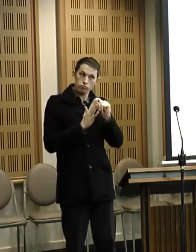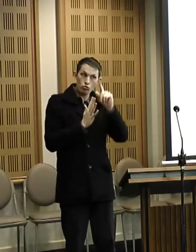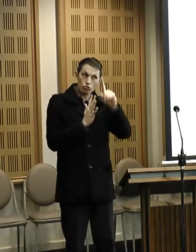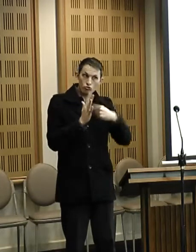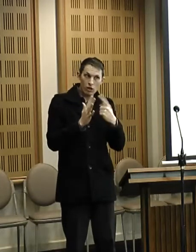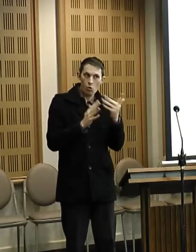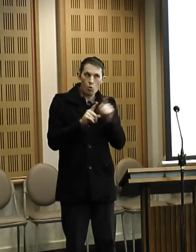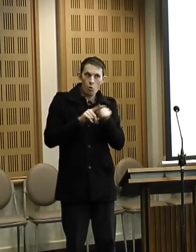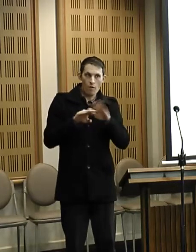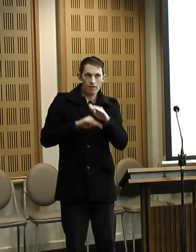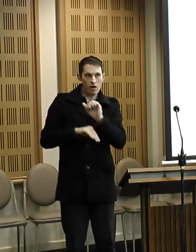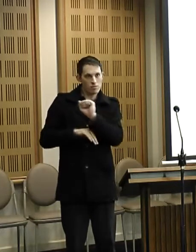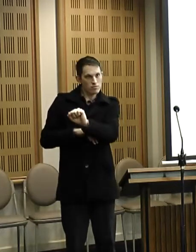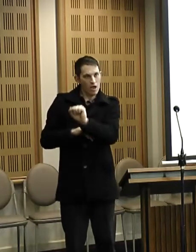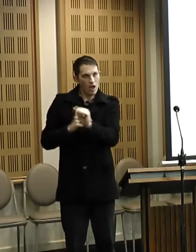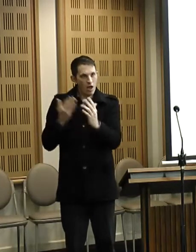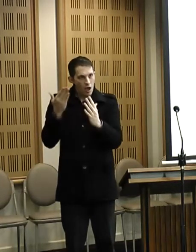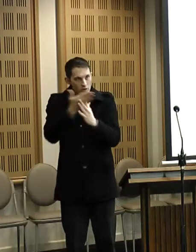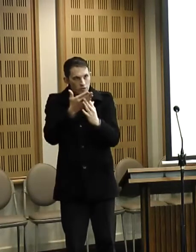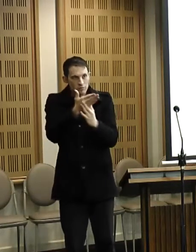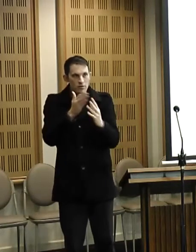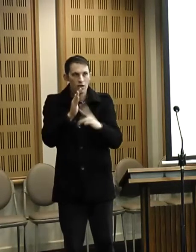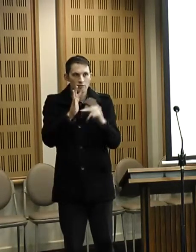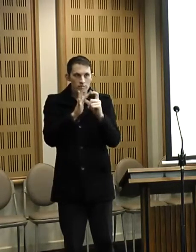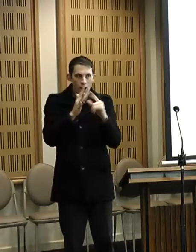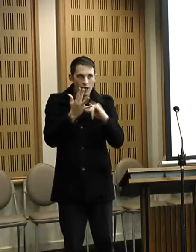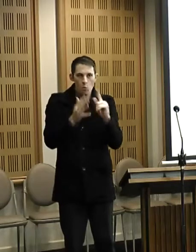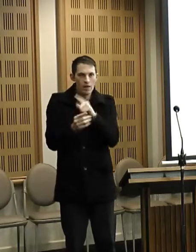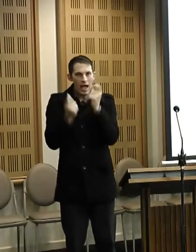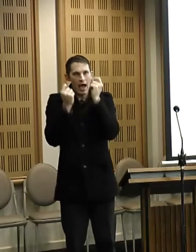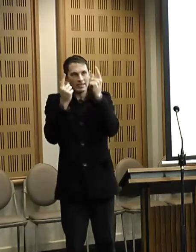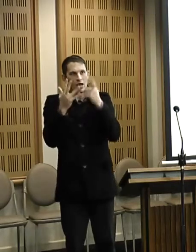NDIS and um, understanding of um, the NDIS.